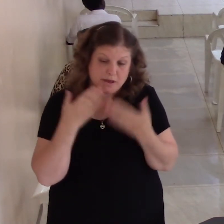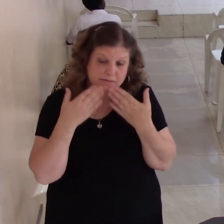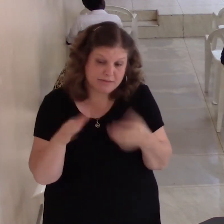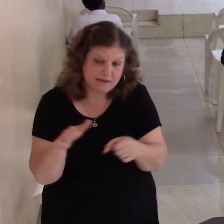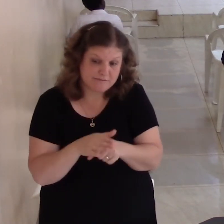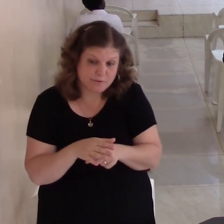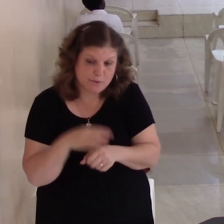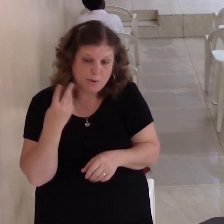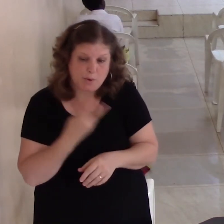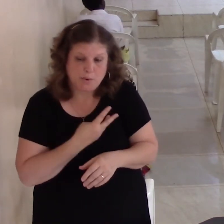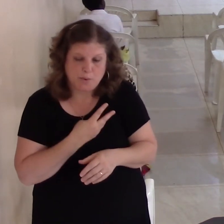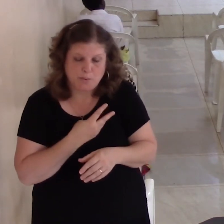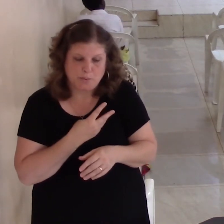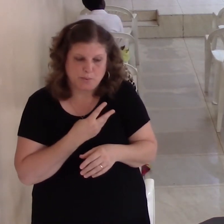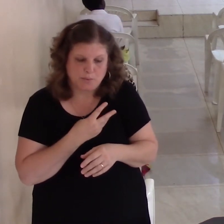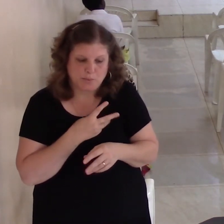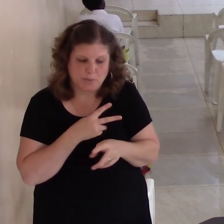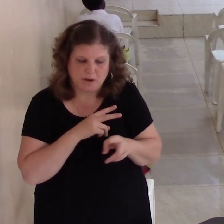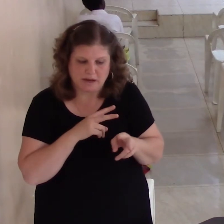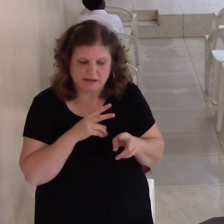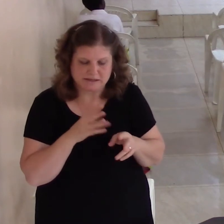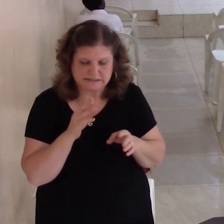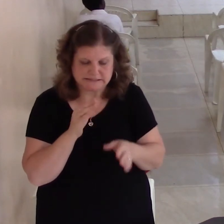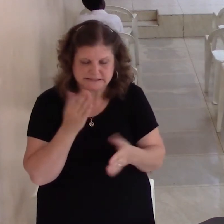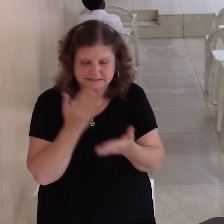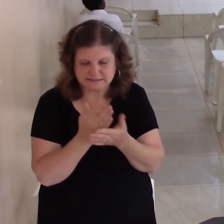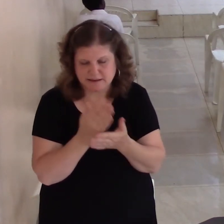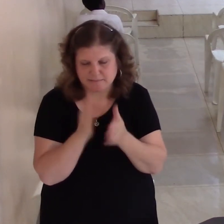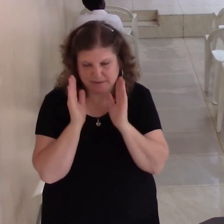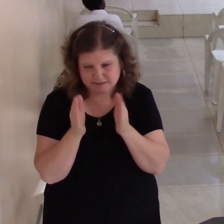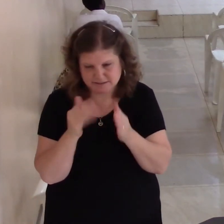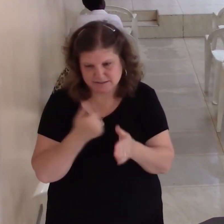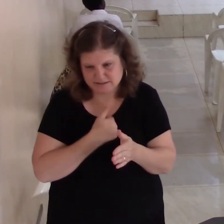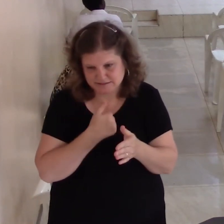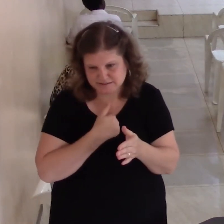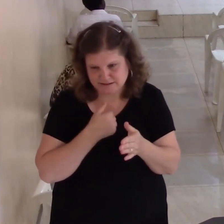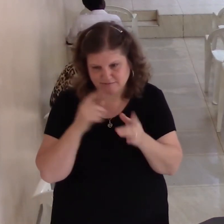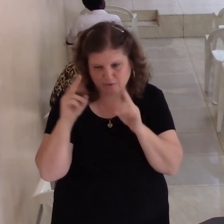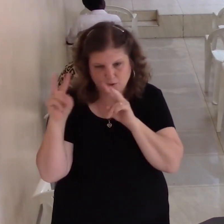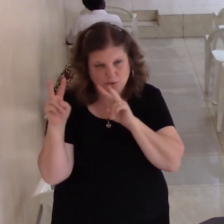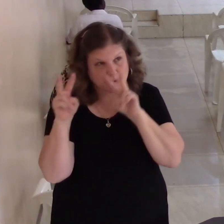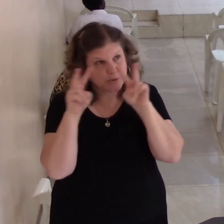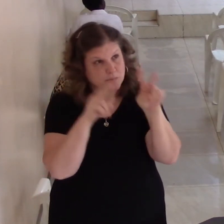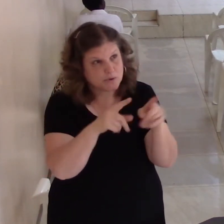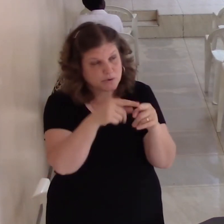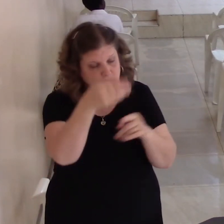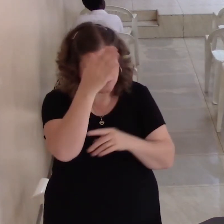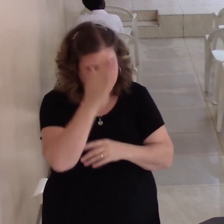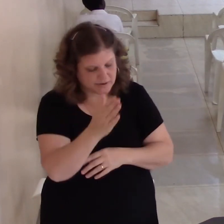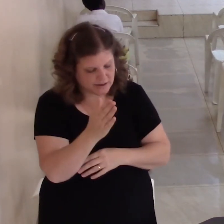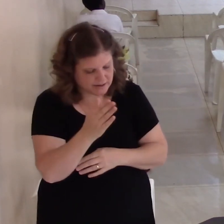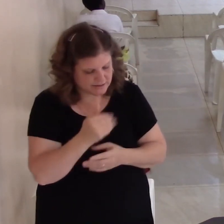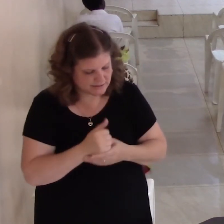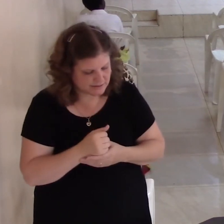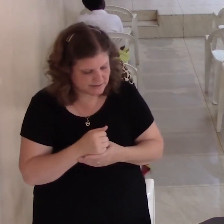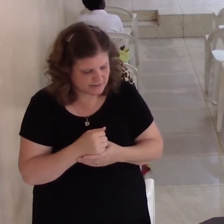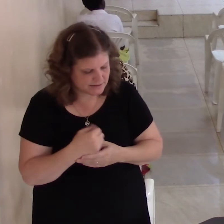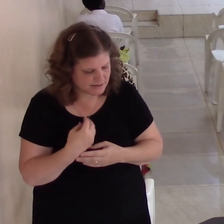of ourselves and giving them on God. We're maybe getting our eyes off of ourselves and being thankful even for the goodness of